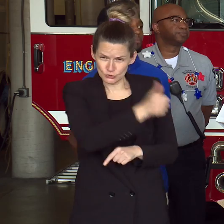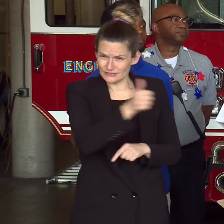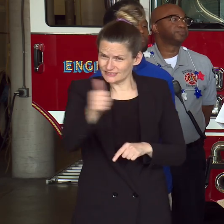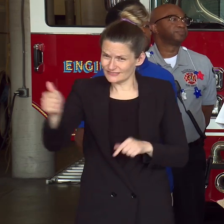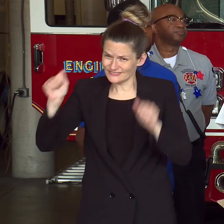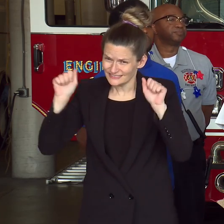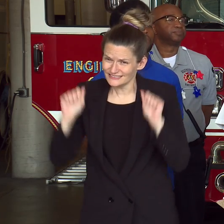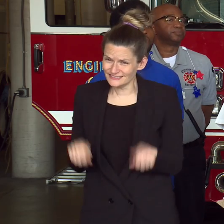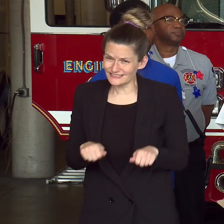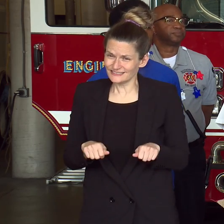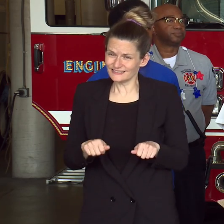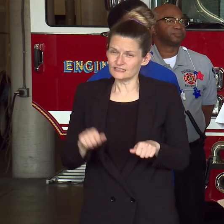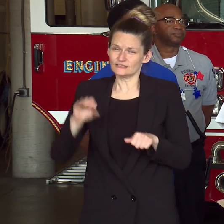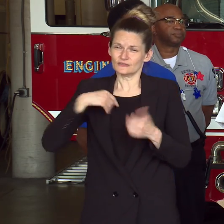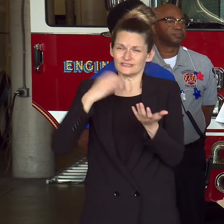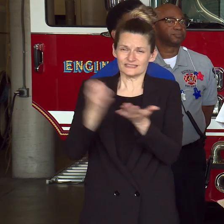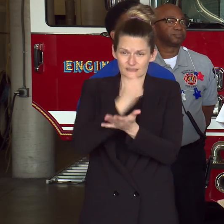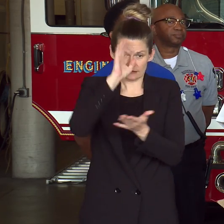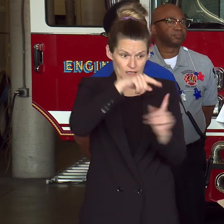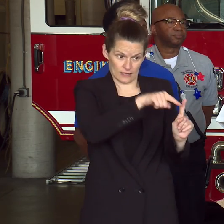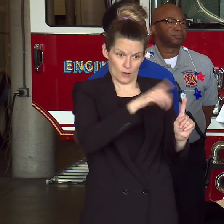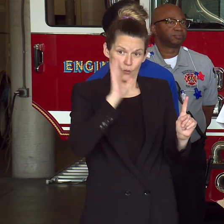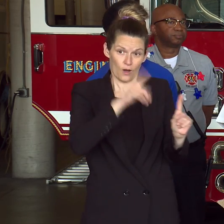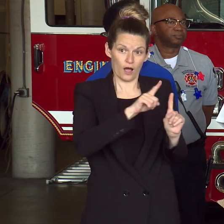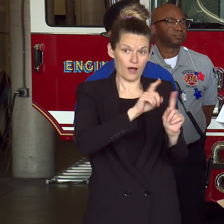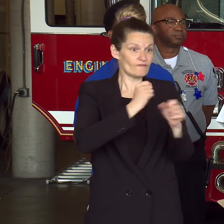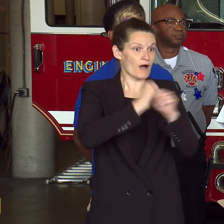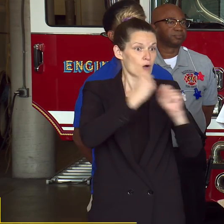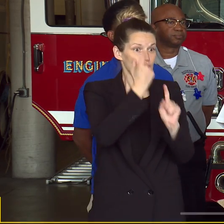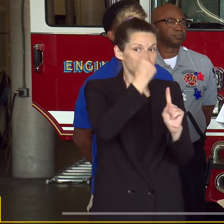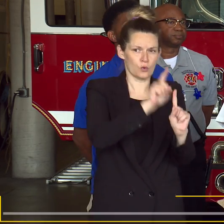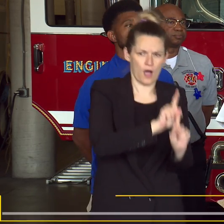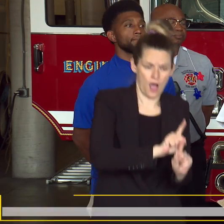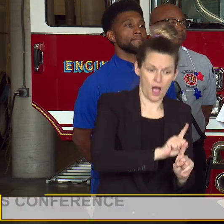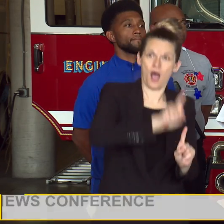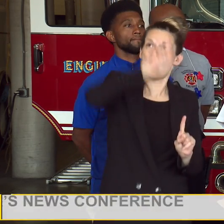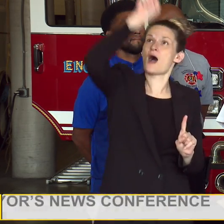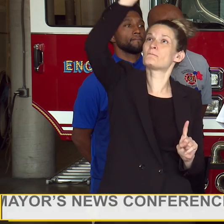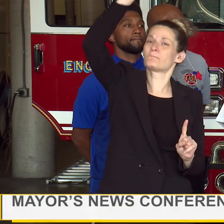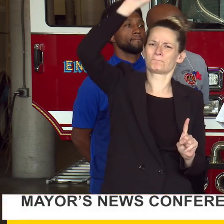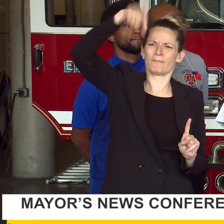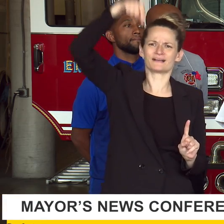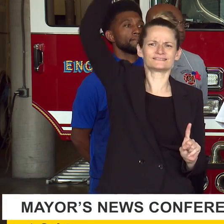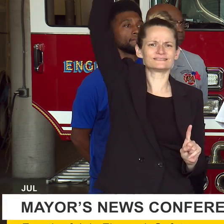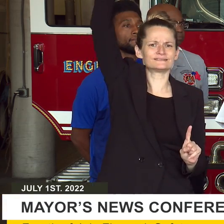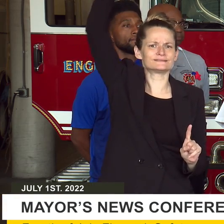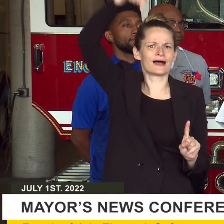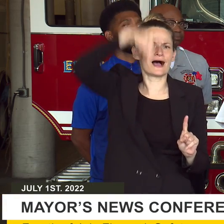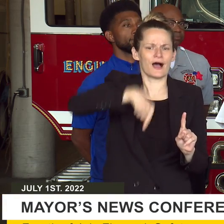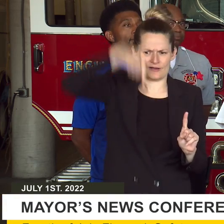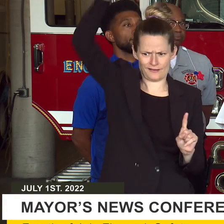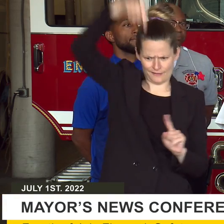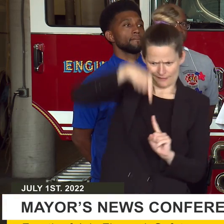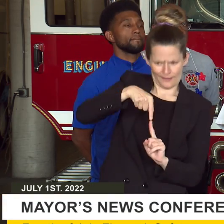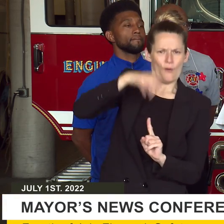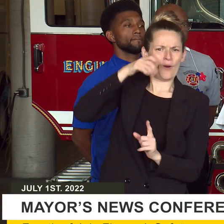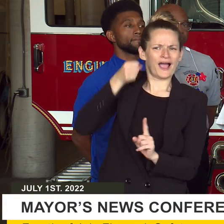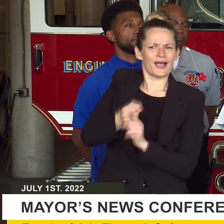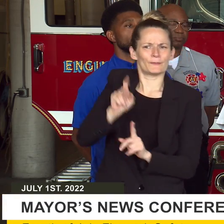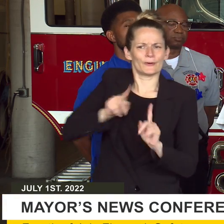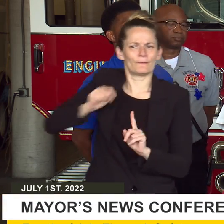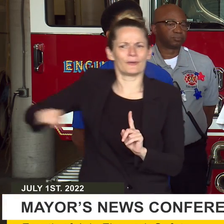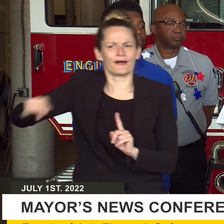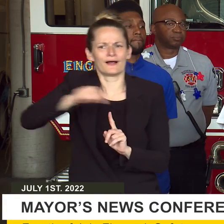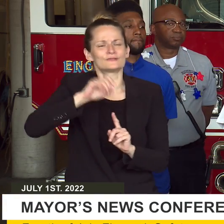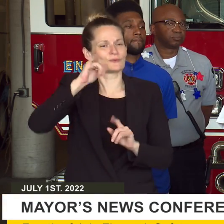and force as they go up. So anyone caught firing guns into the air will be arrested and prosecuted to the full extent of the law.